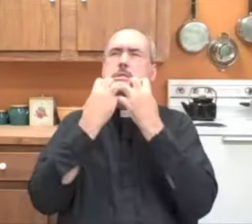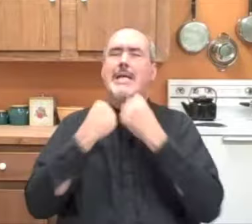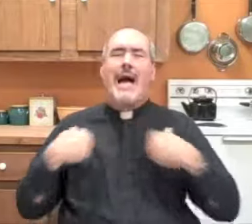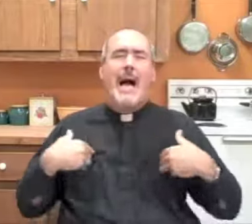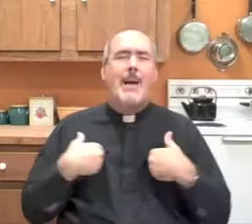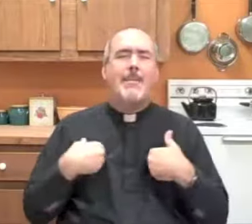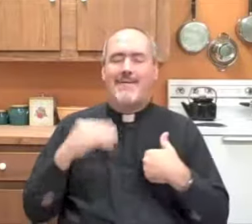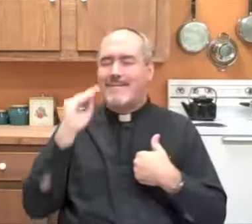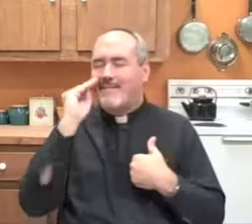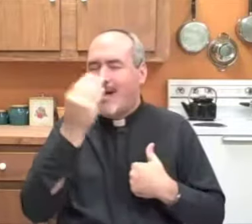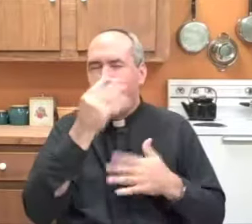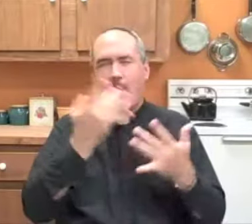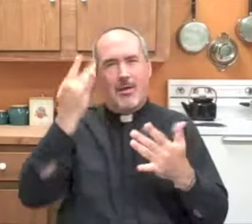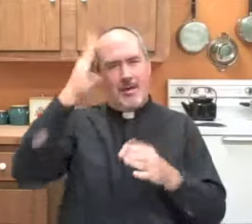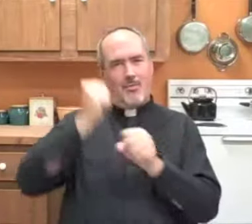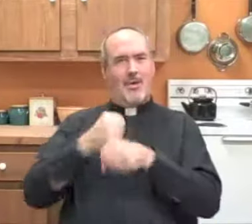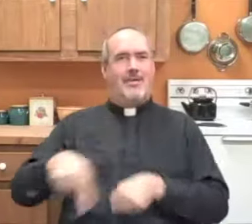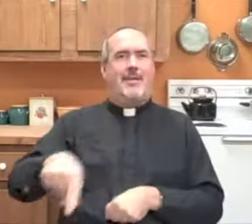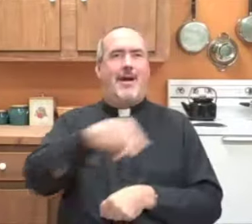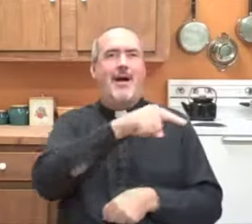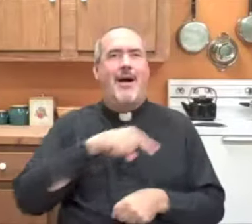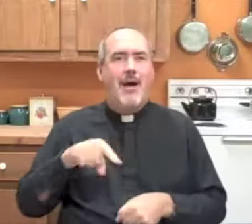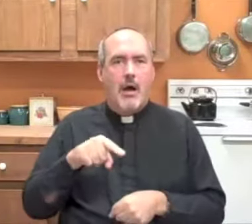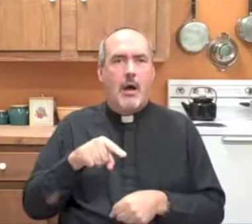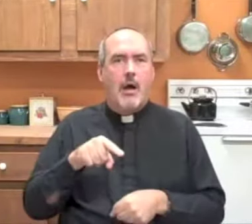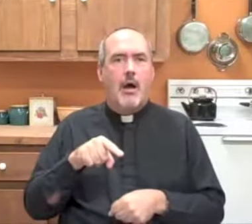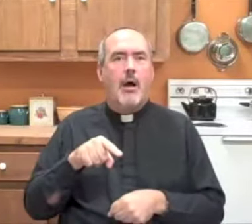loved nature. He adored animals and flowers.